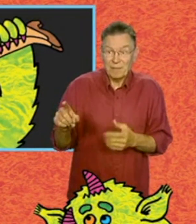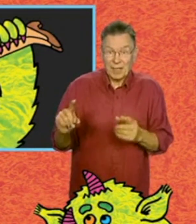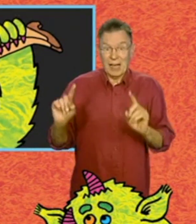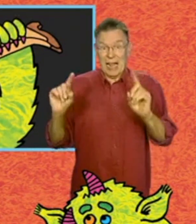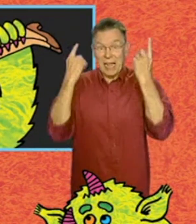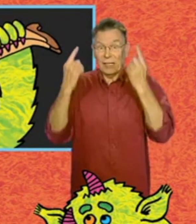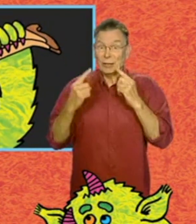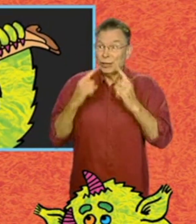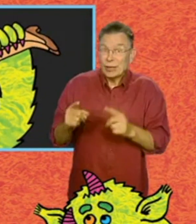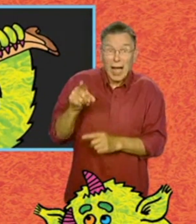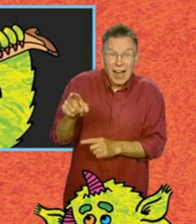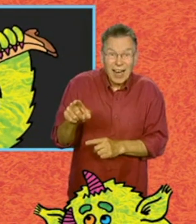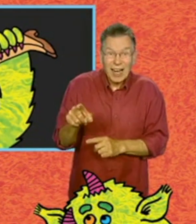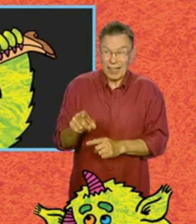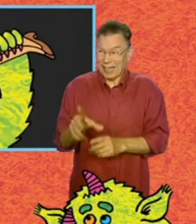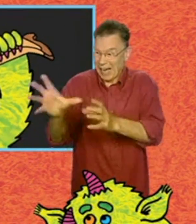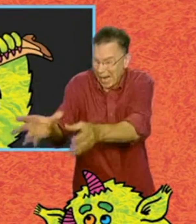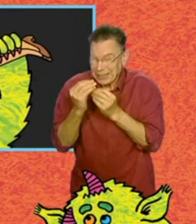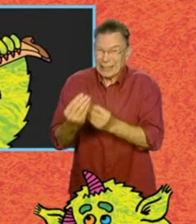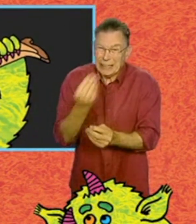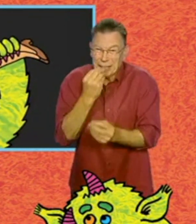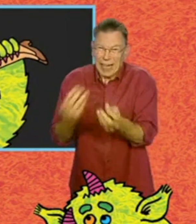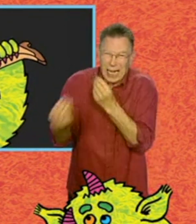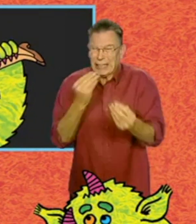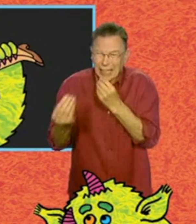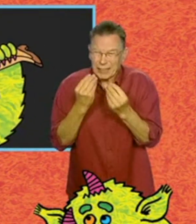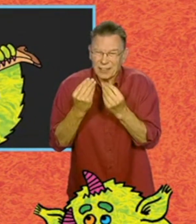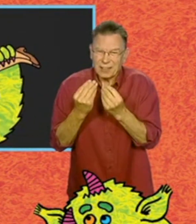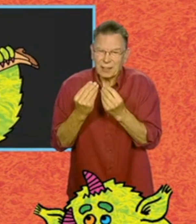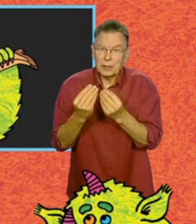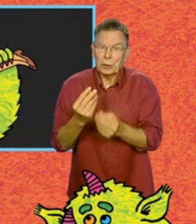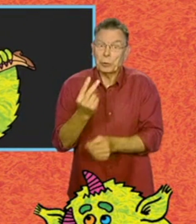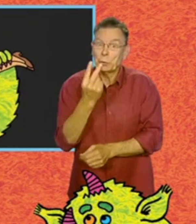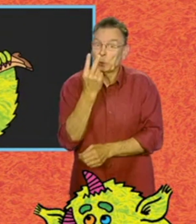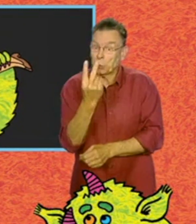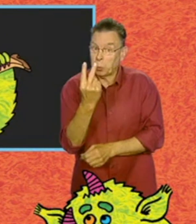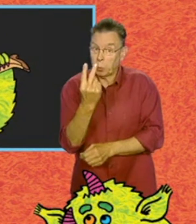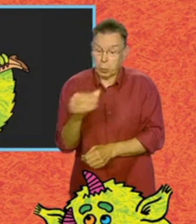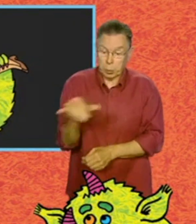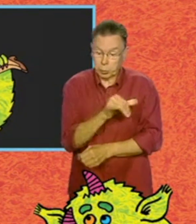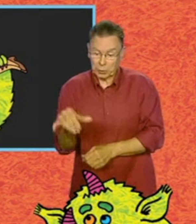eats the head teacher, there are two possibilities.